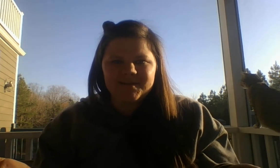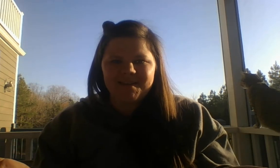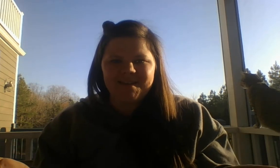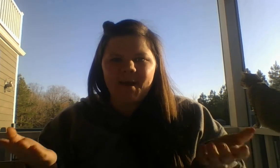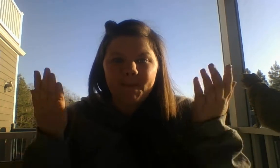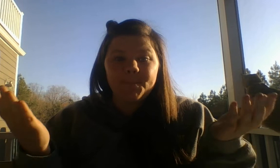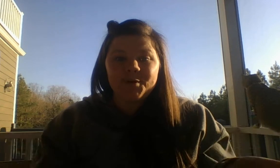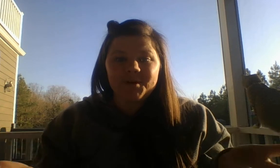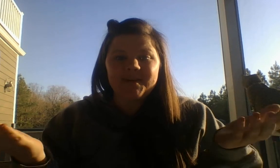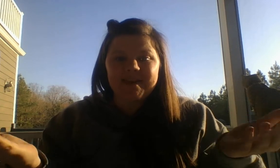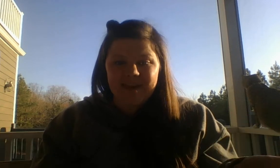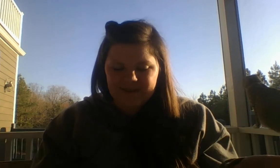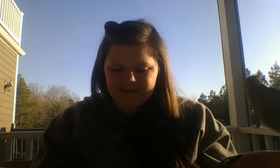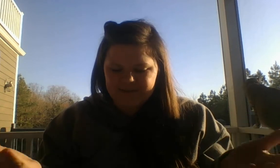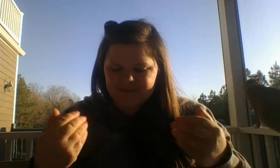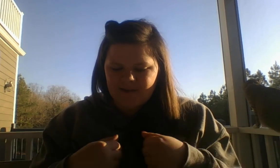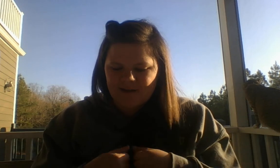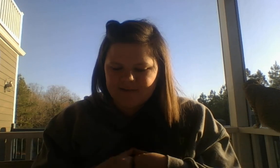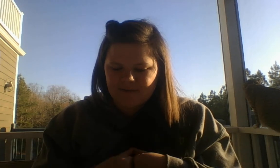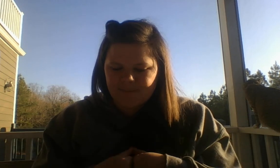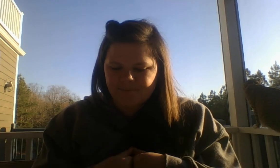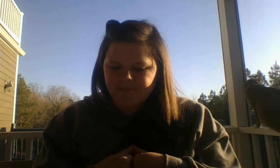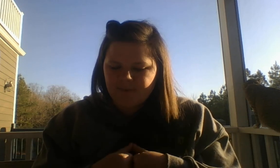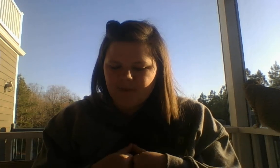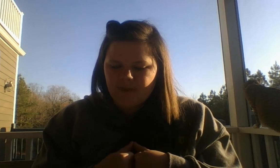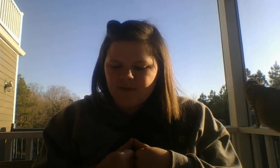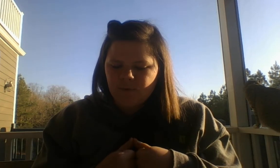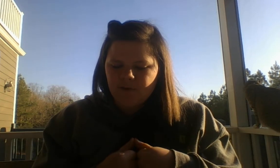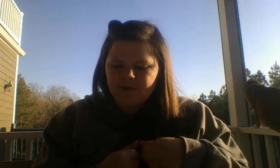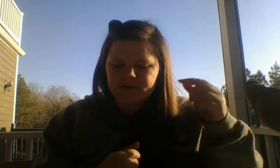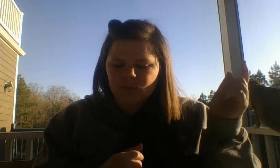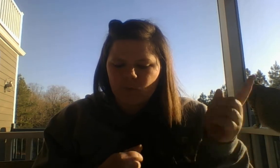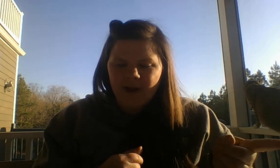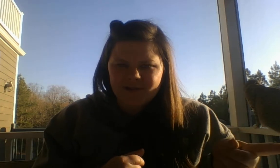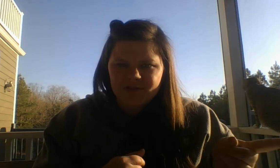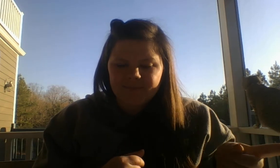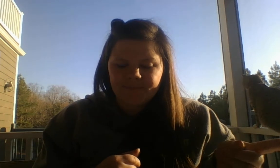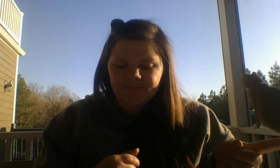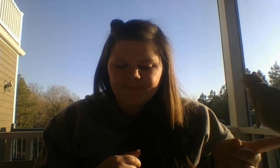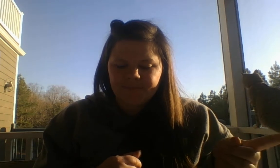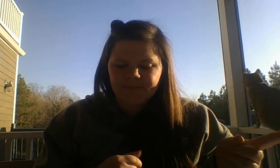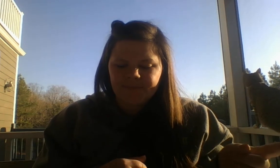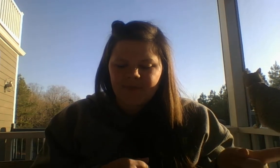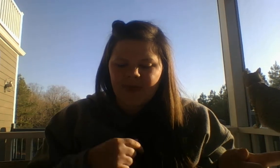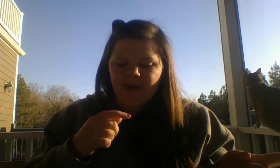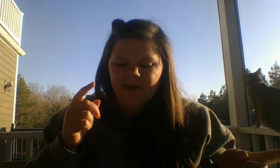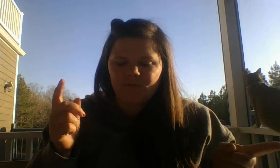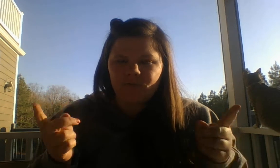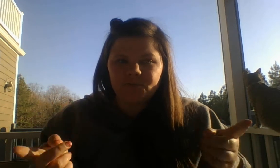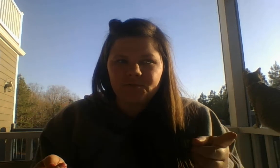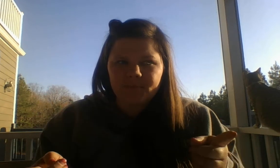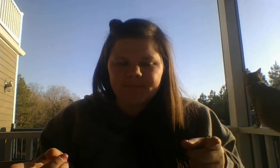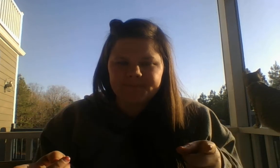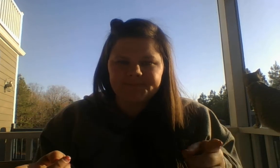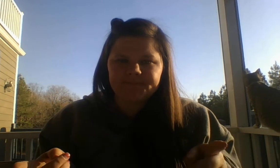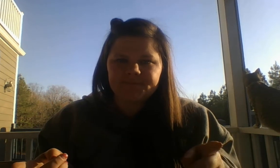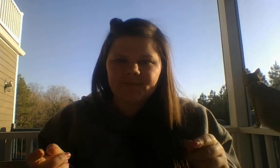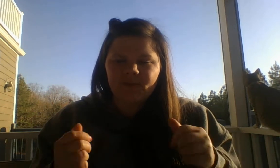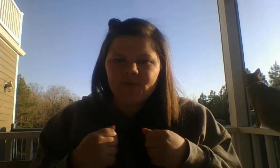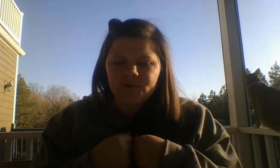book case. Awesome. The word is wash. Add room. The new